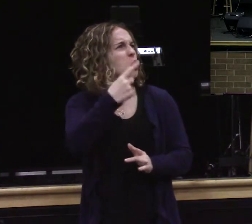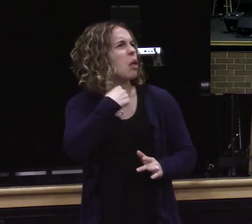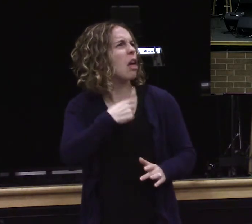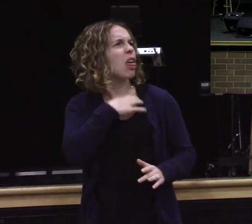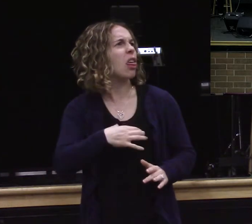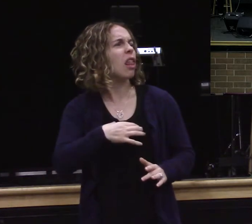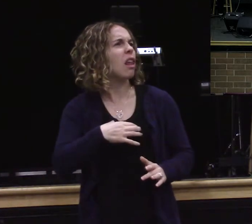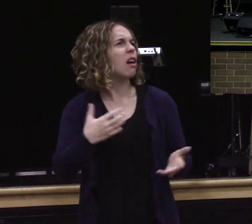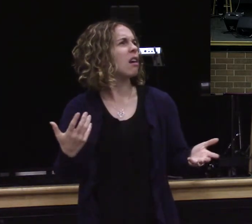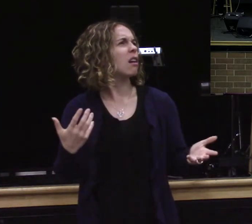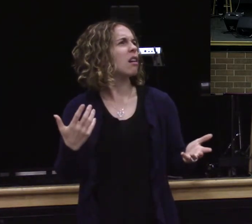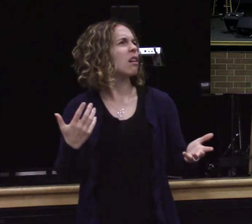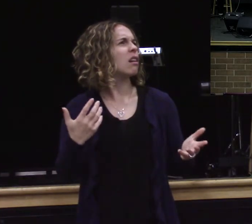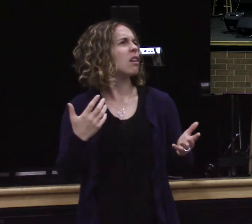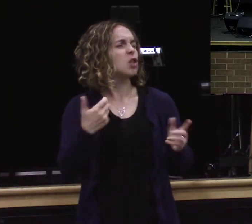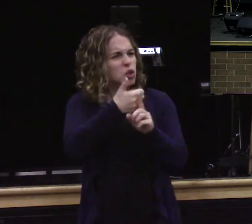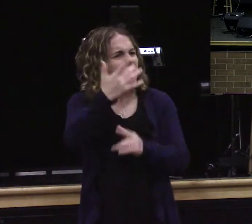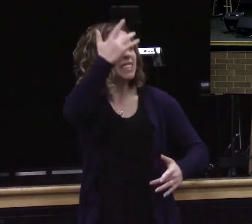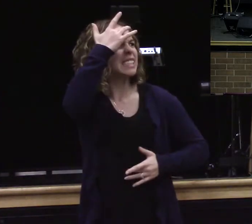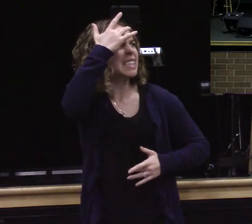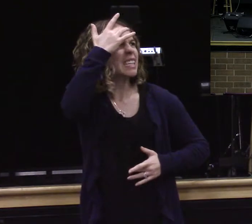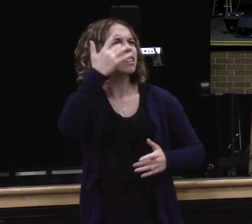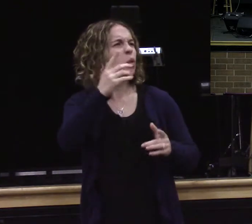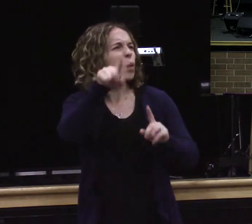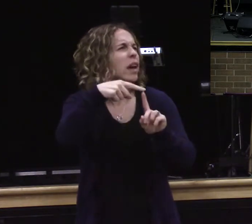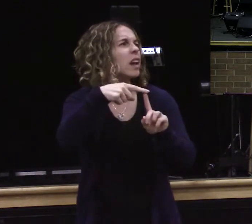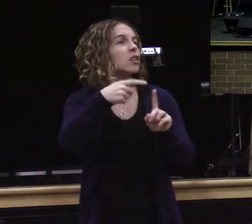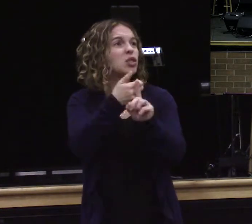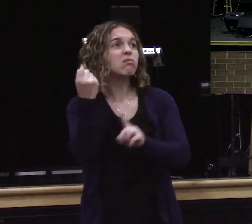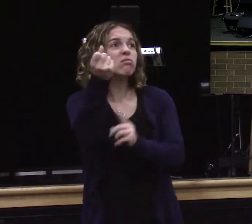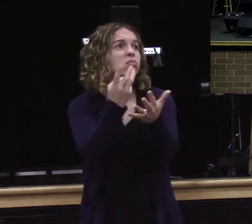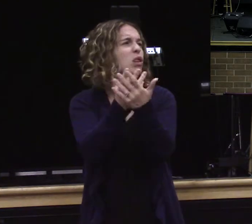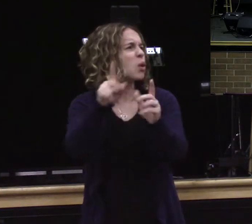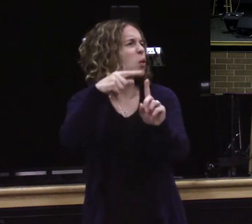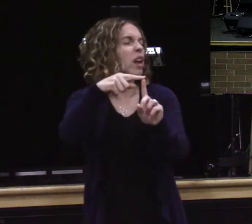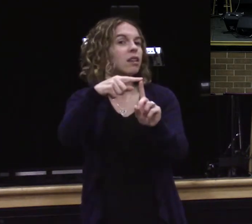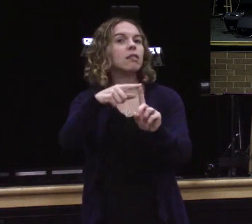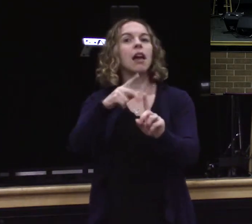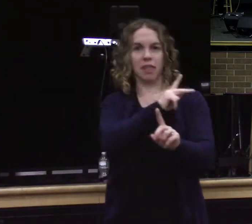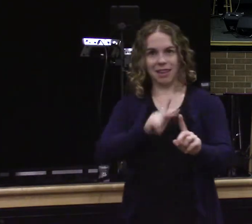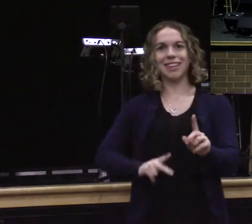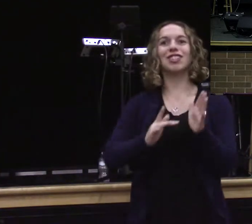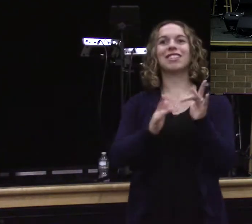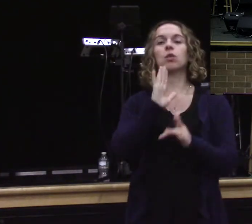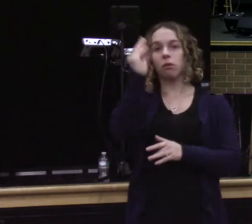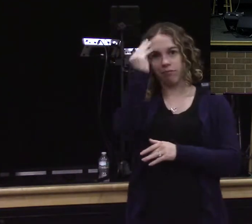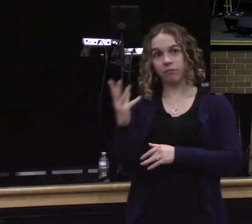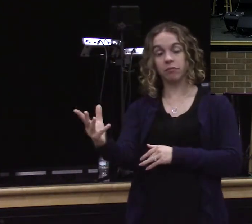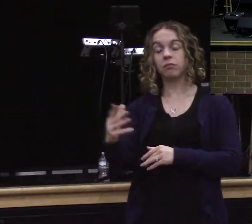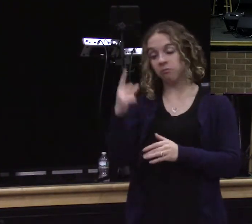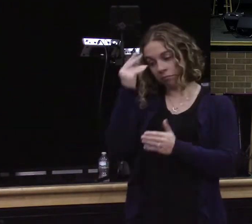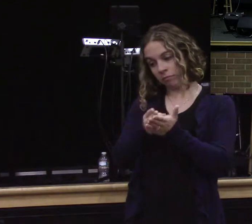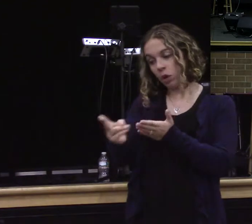When did we see you sick. And in prison. And visit you. And the king will reply. I tell you the truth.